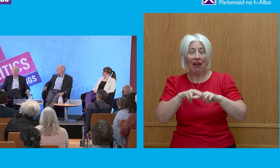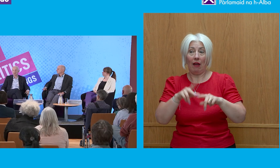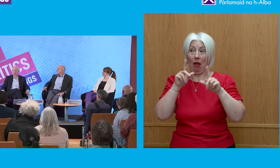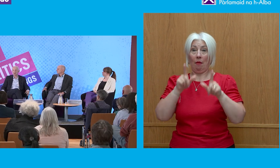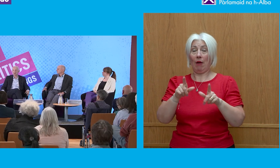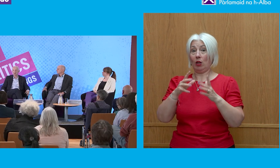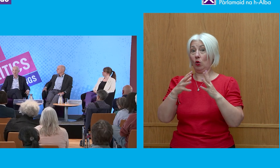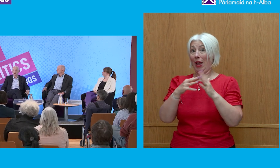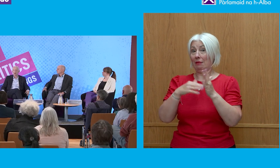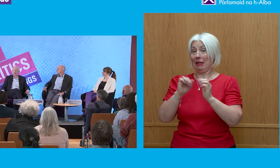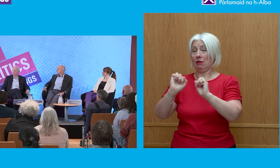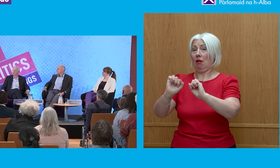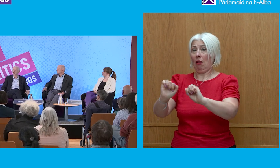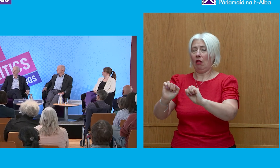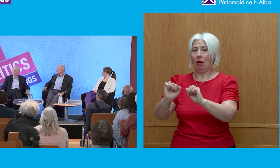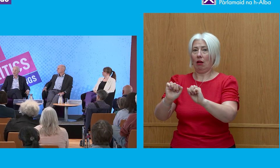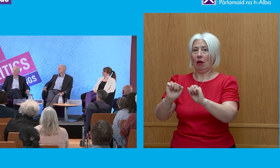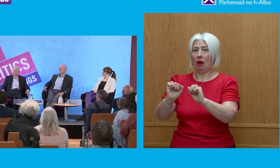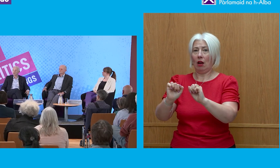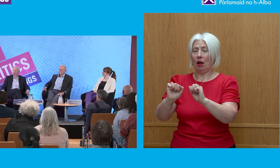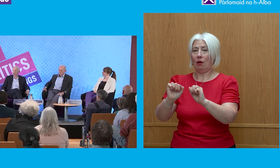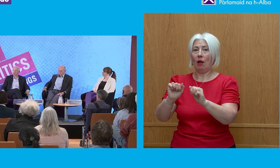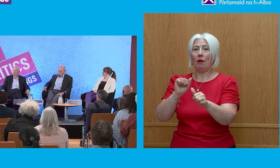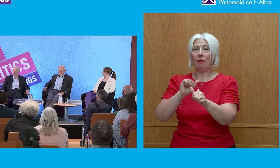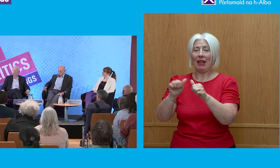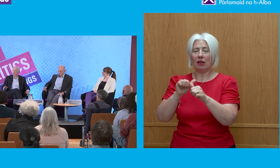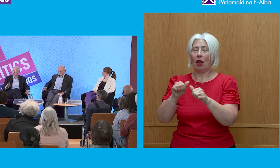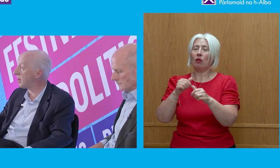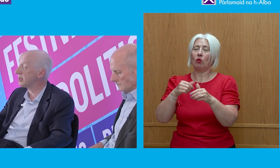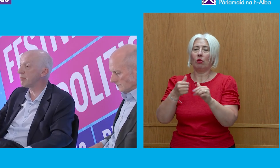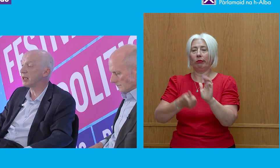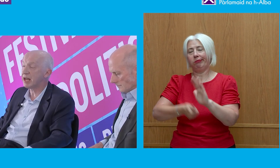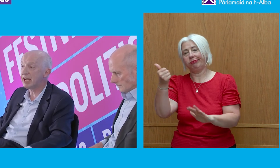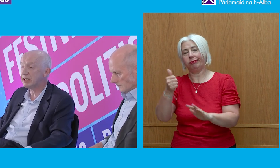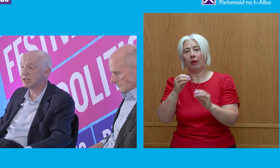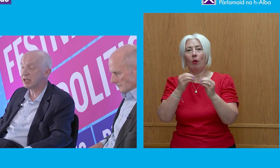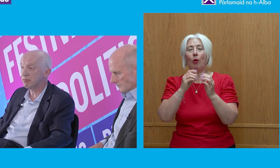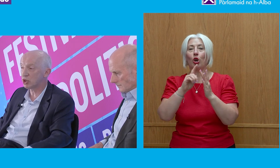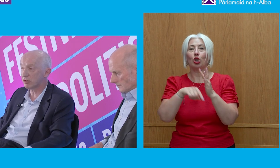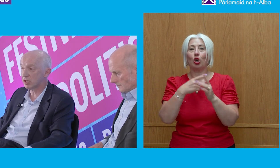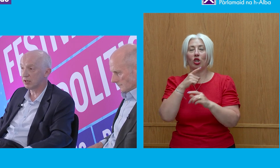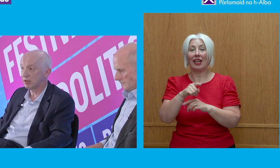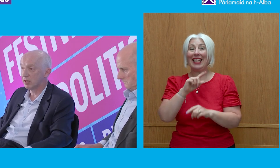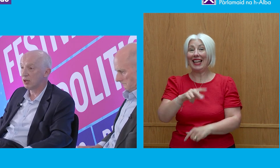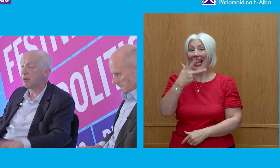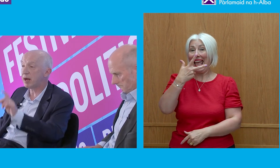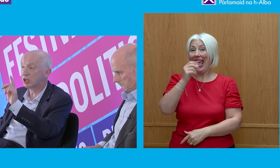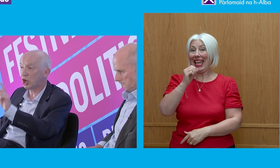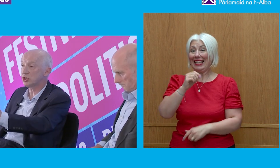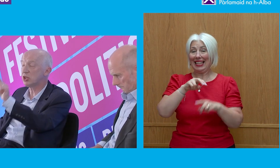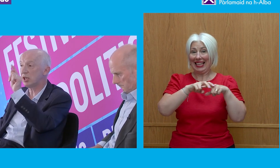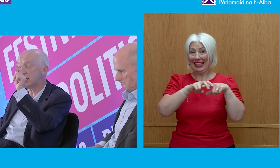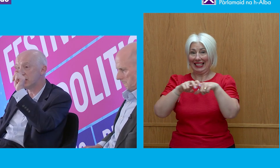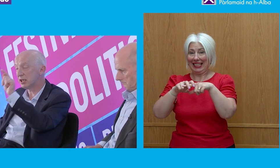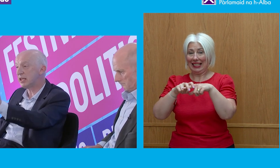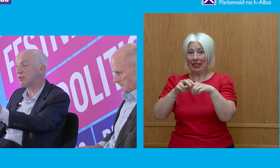Westminster actually got rid of Johnson. Let's bear in mind that man had an 80-seat majority and by